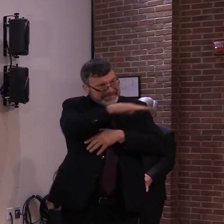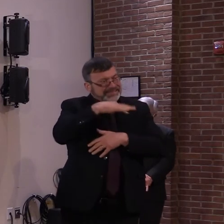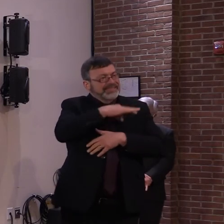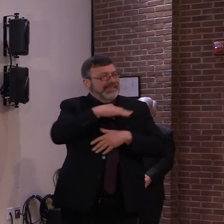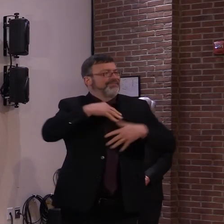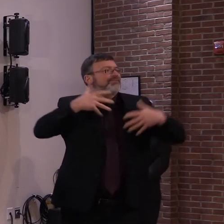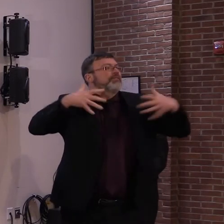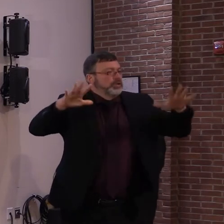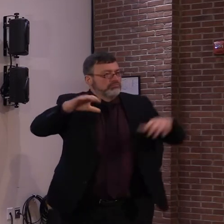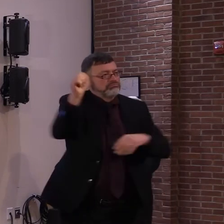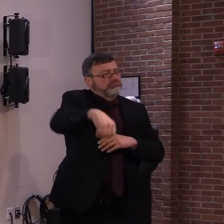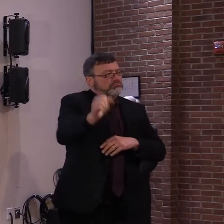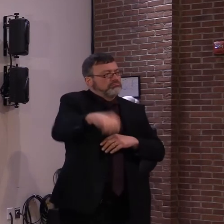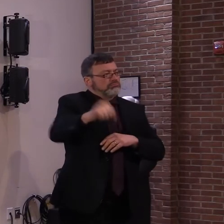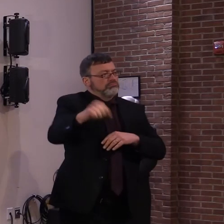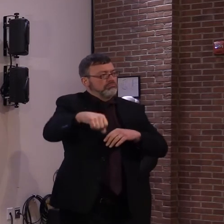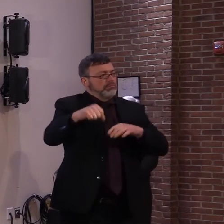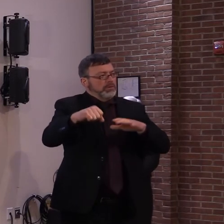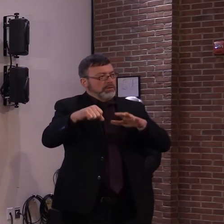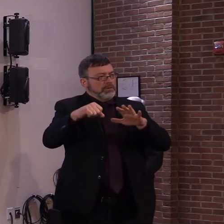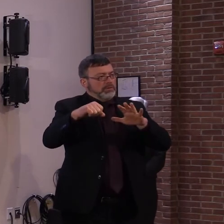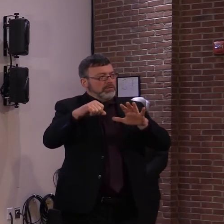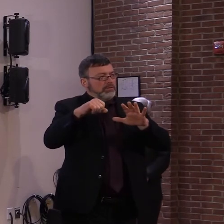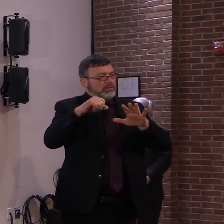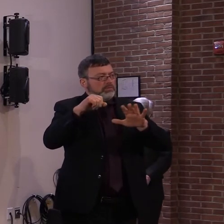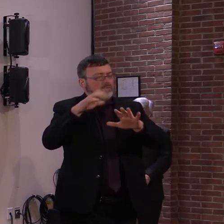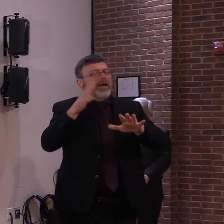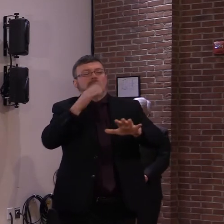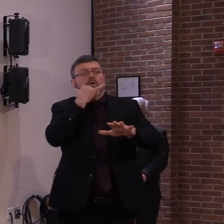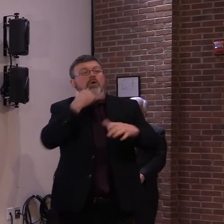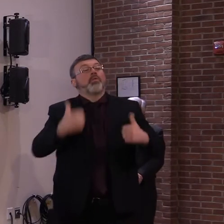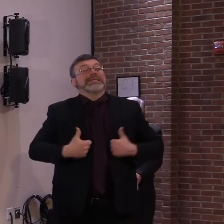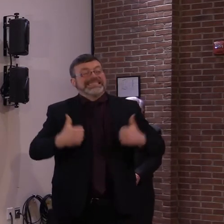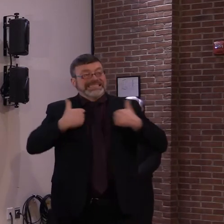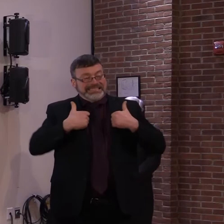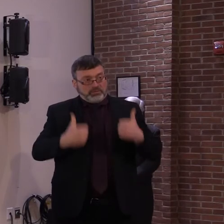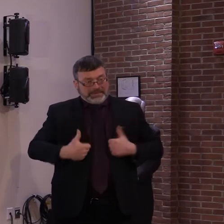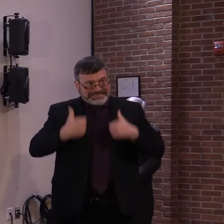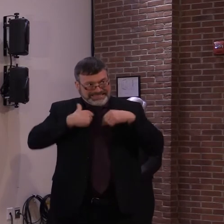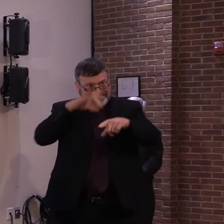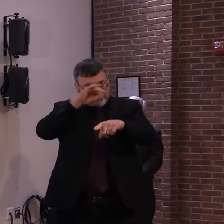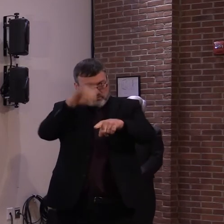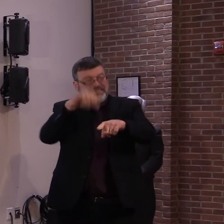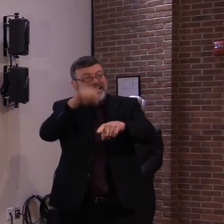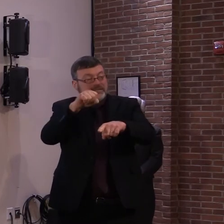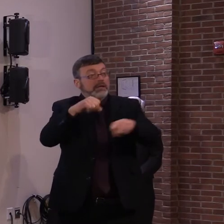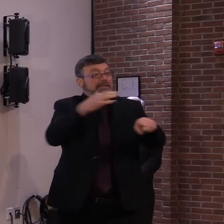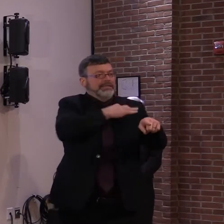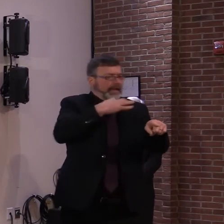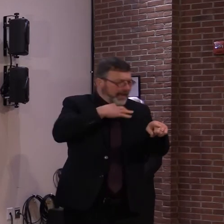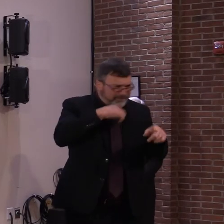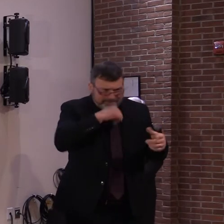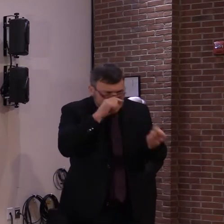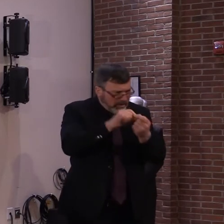that's very promising. And again, I've used this number before for the healthcare facilities. When the